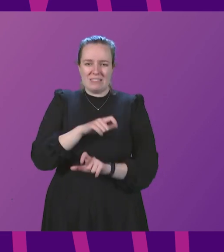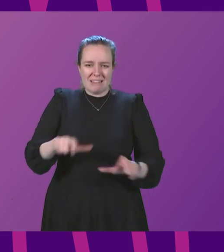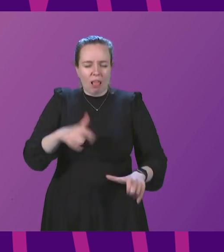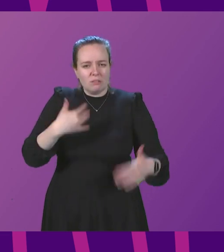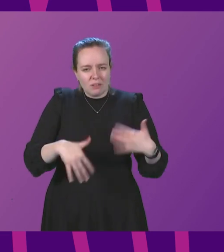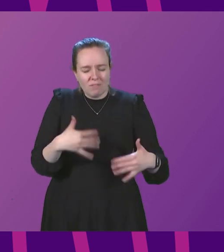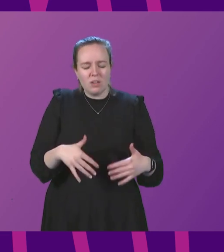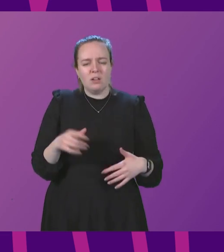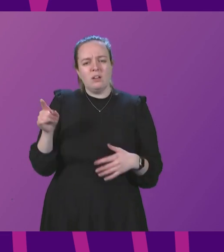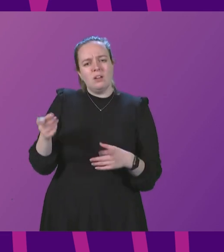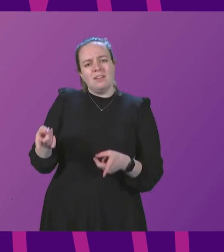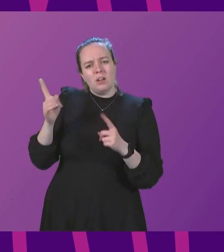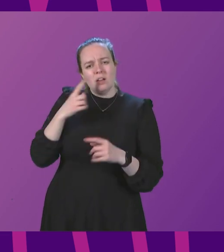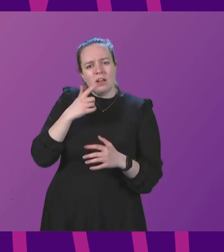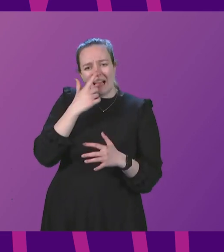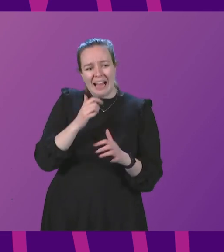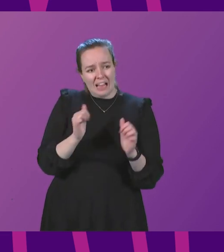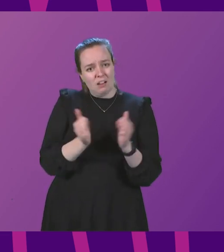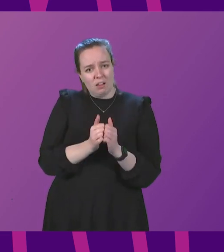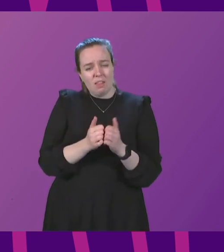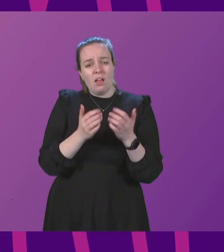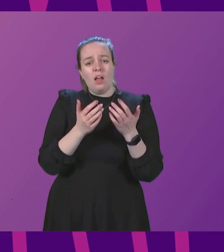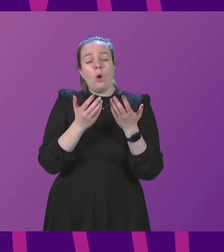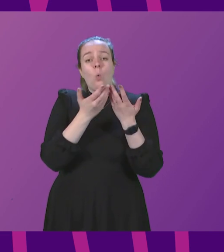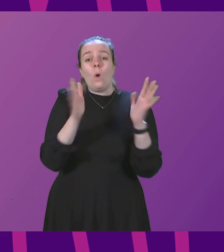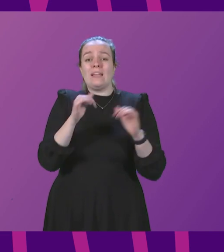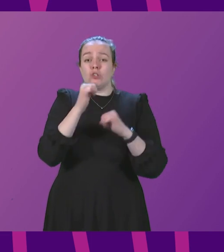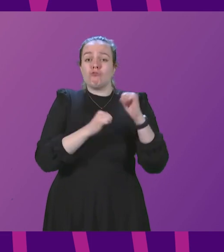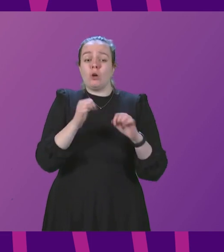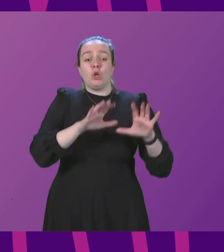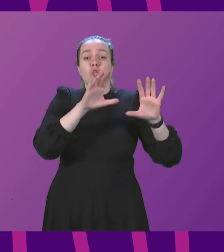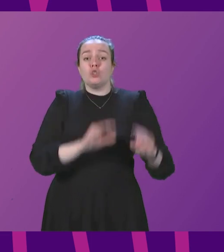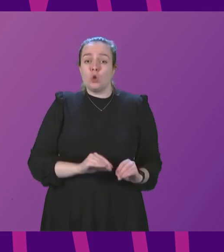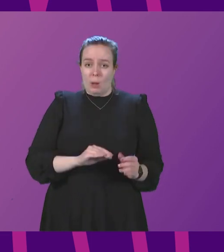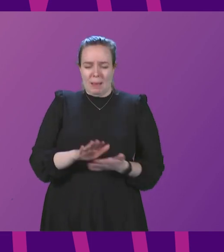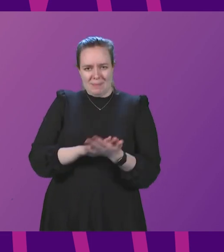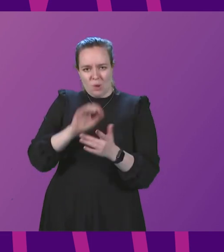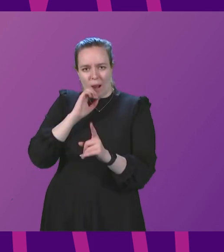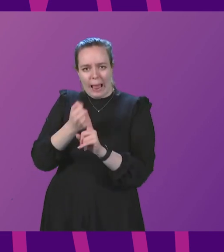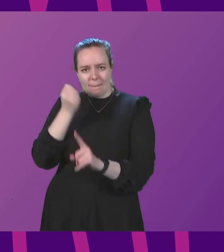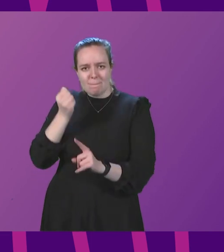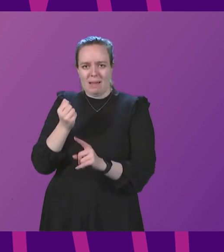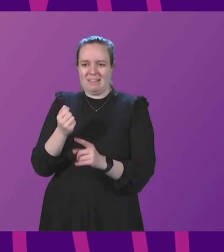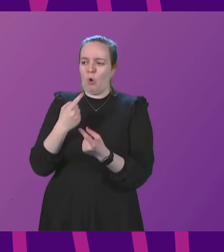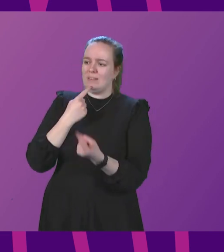concern that the potential removal of wider infrastructure by the UK government will therefore impact an important data gathering and may